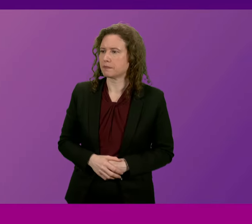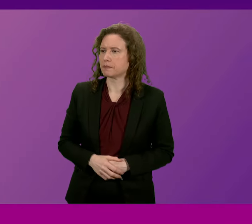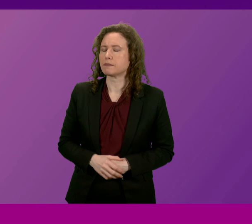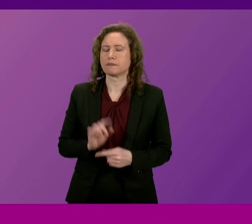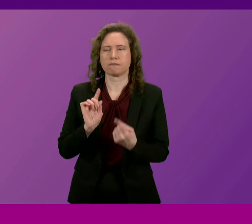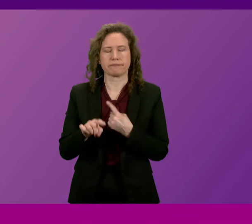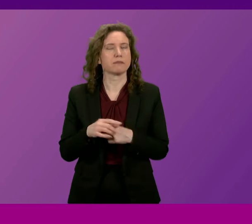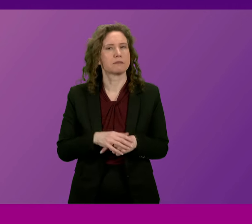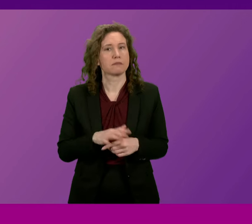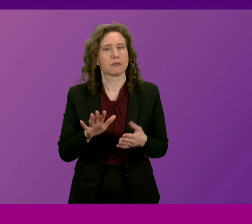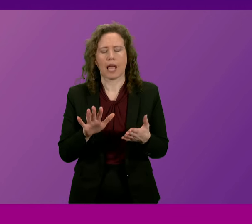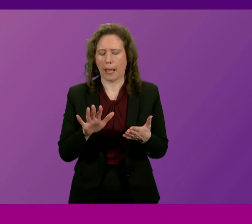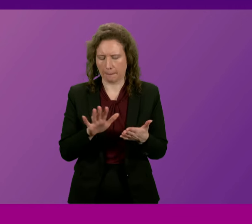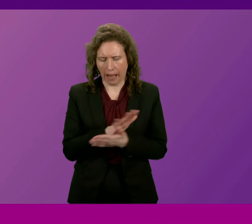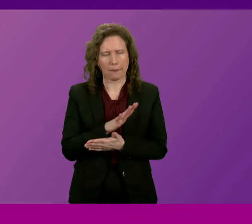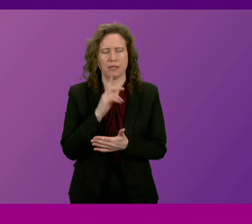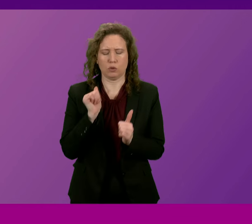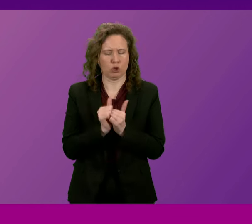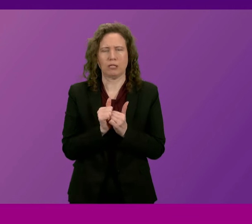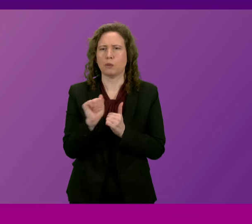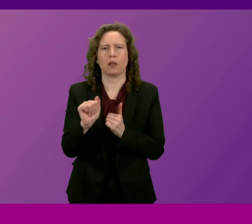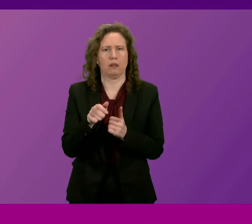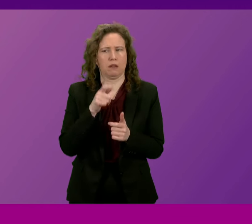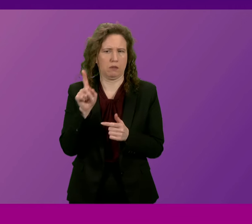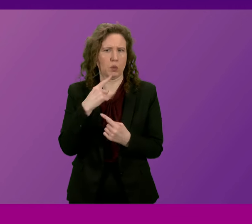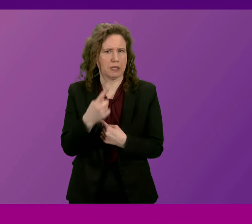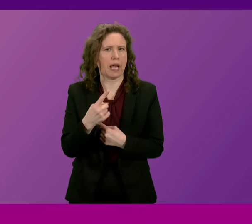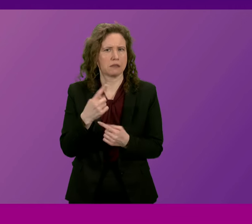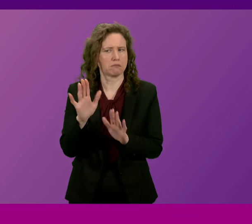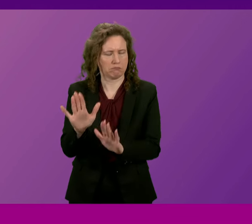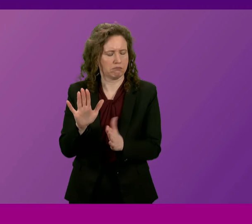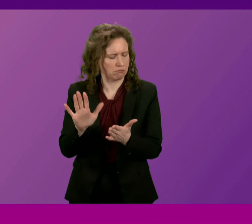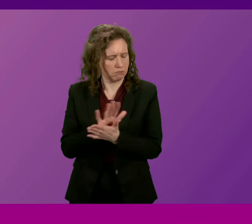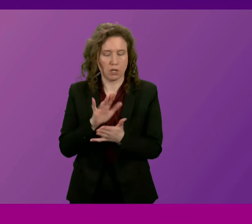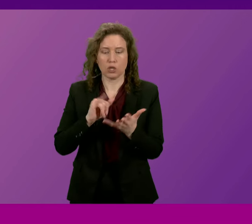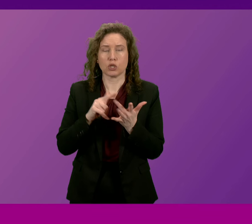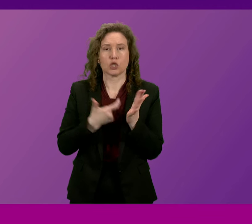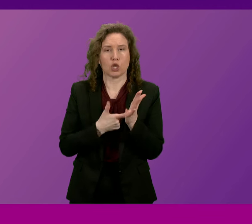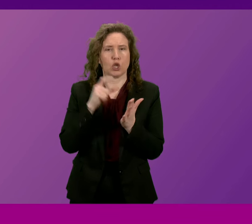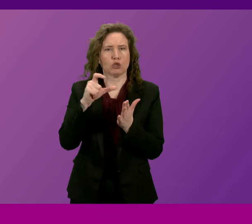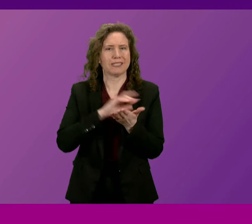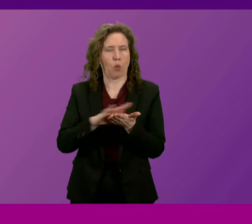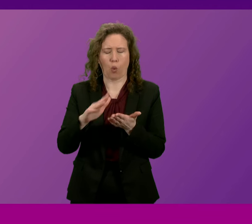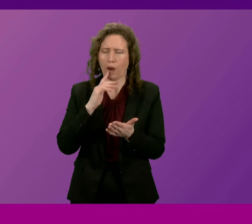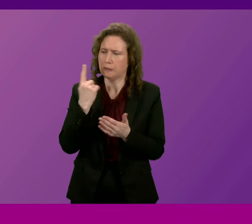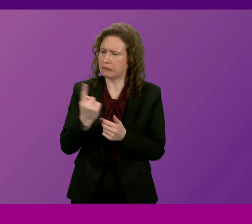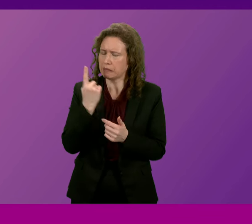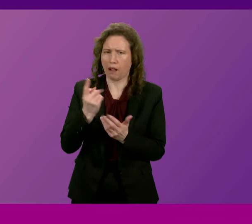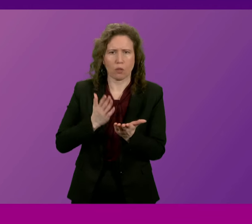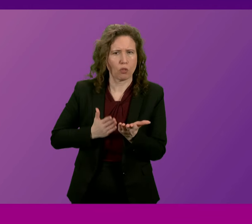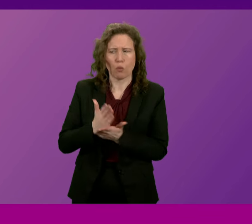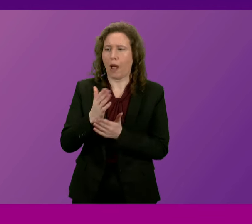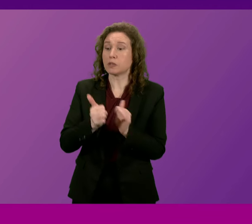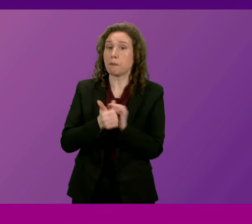I'm very happy to associate myself with the remarks made by Douglas Lumsden. Sir Chris Hoy has demonstrated over his